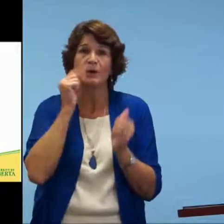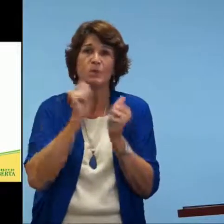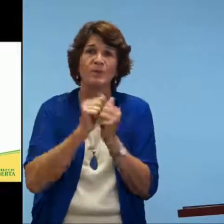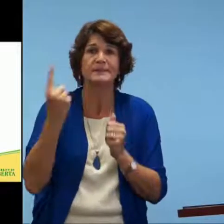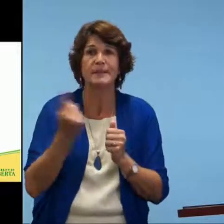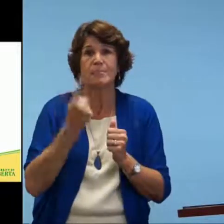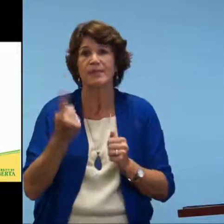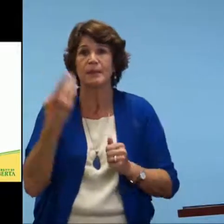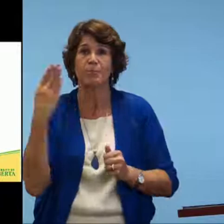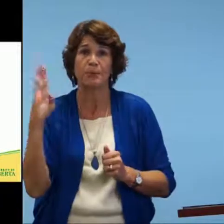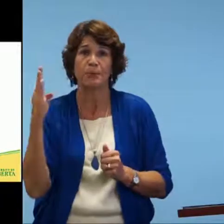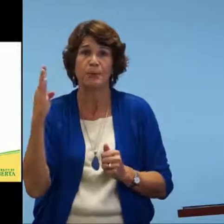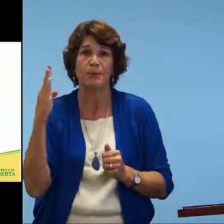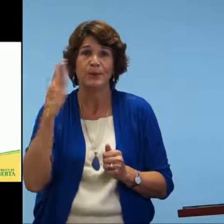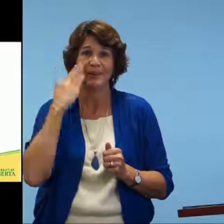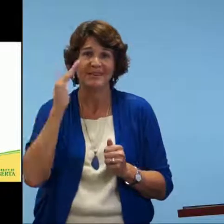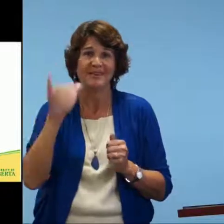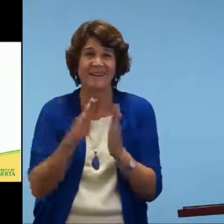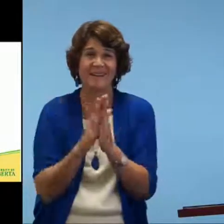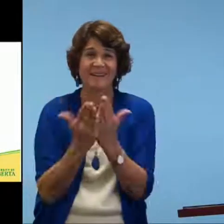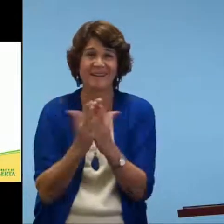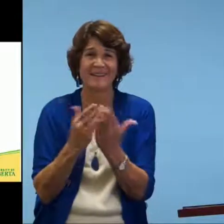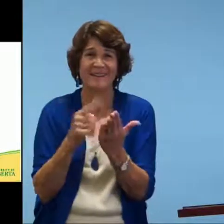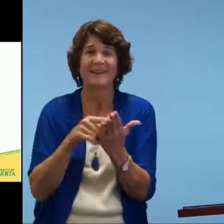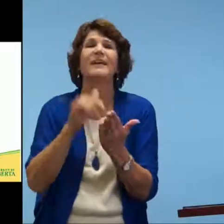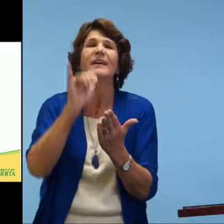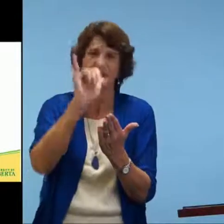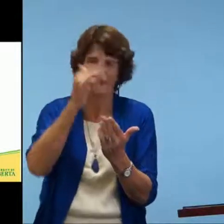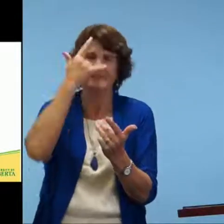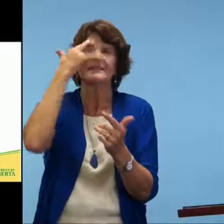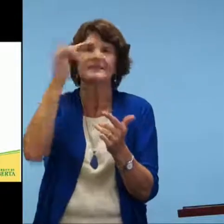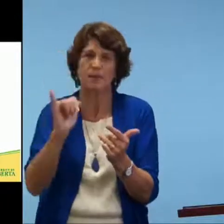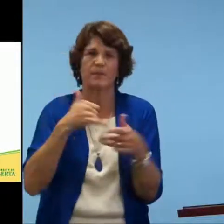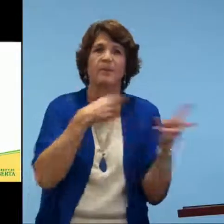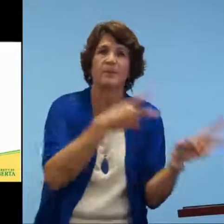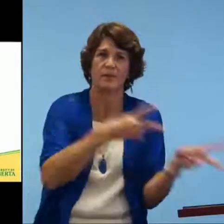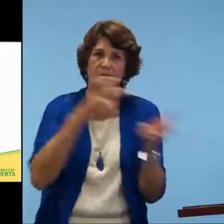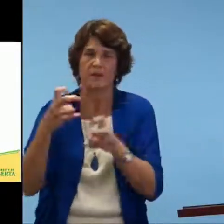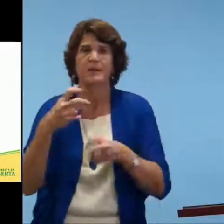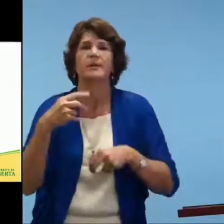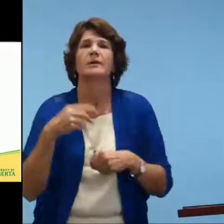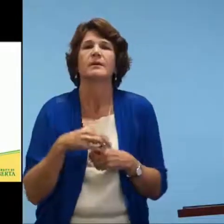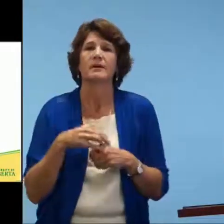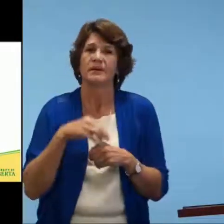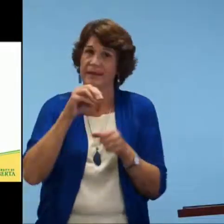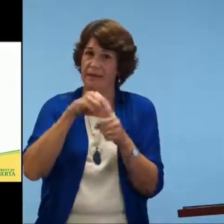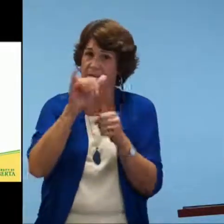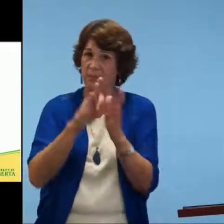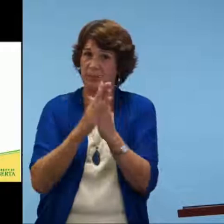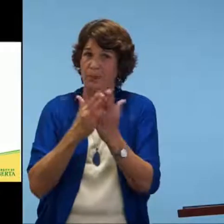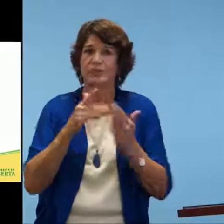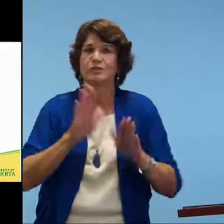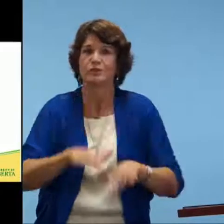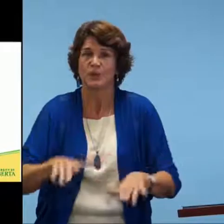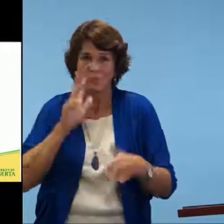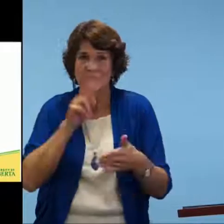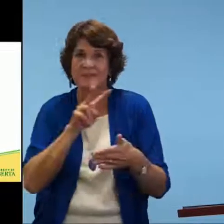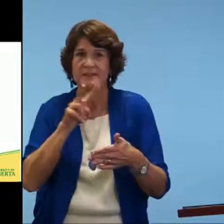similar to the, spy with my little eye, something that is blue. However, this has now been adopted for